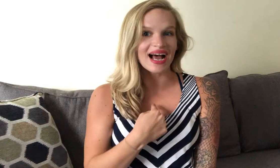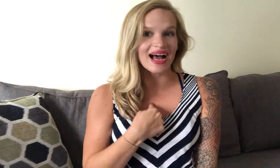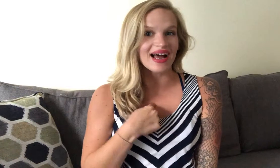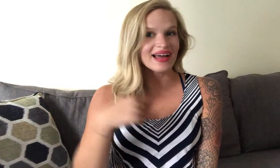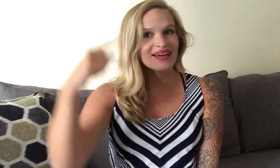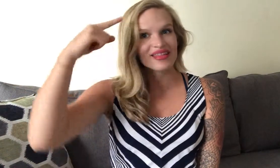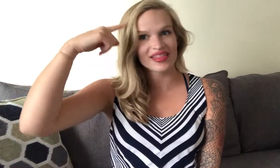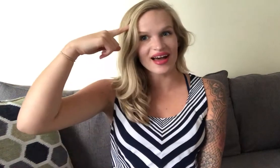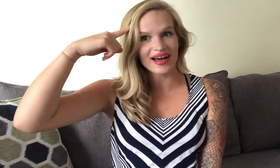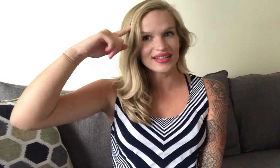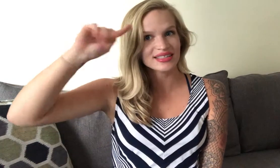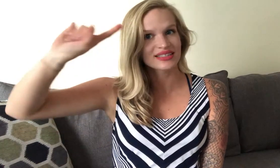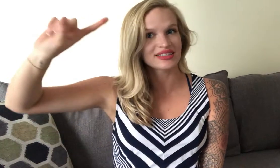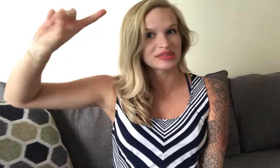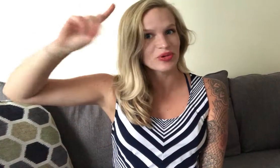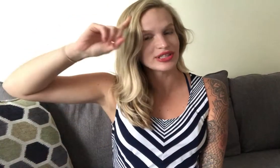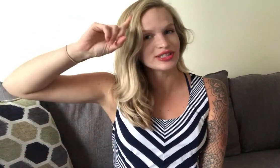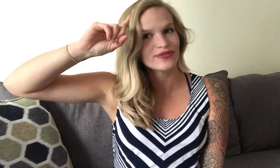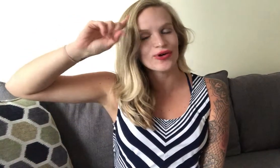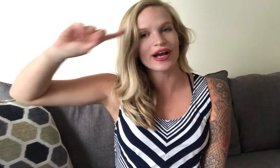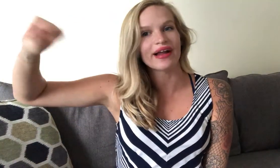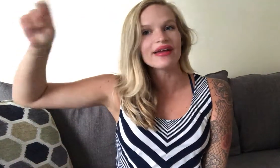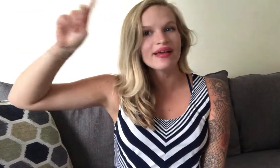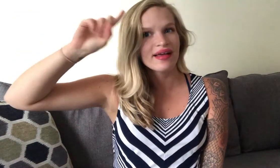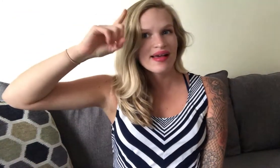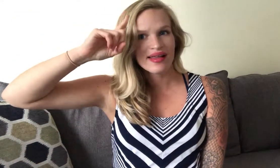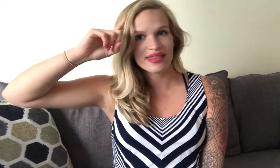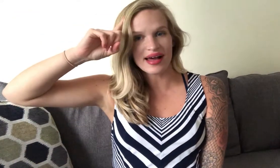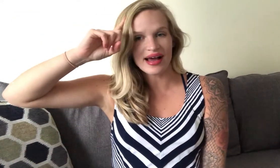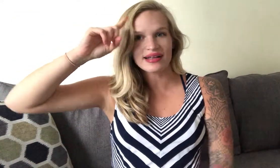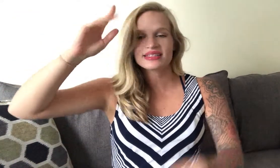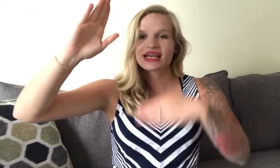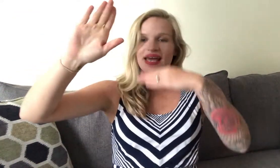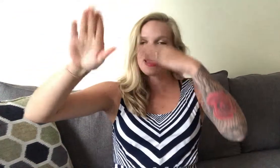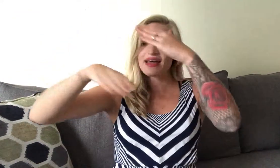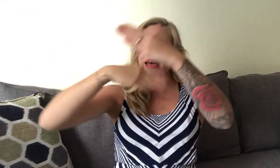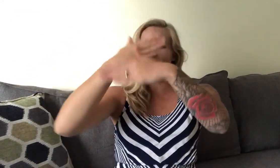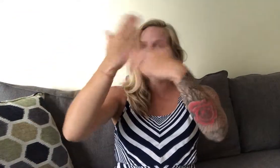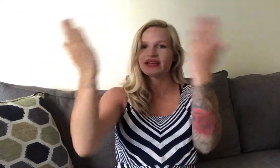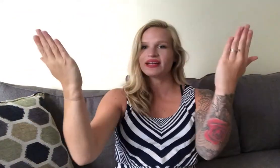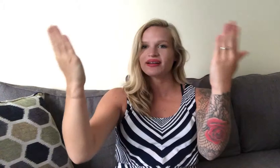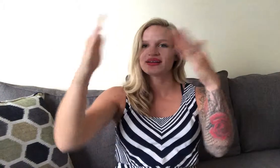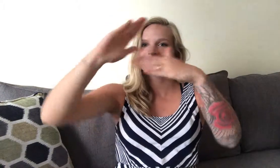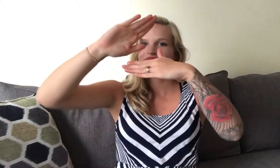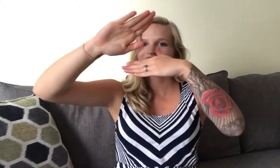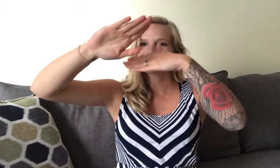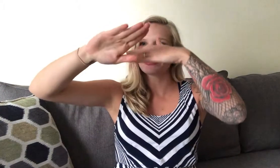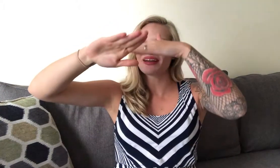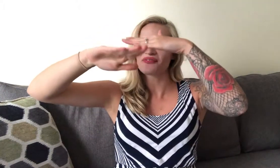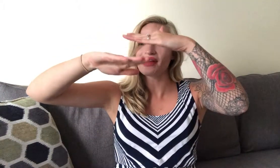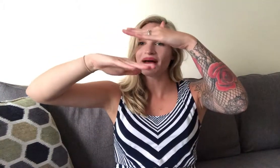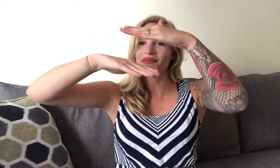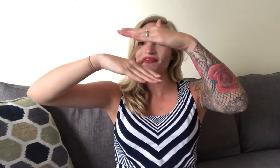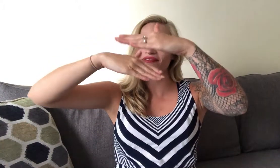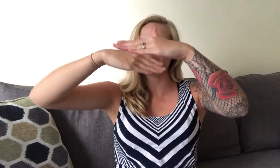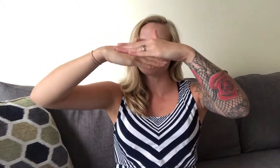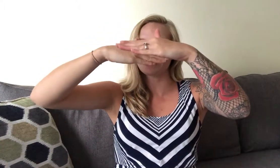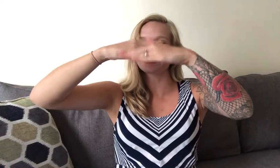I thought so just point to your forehead thought heaven so kind of wrap your hands